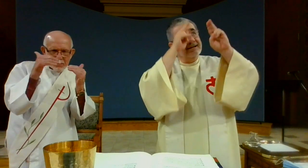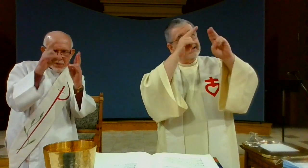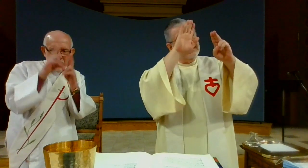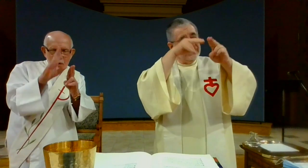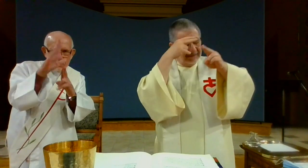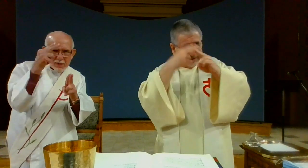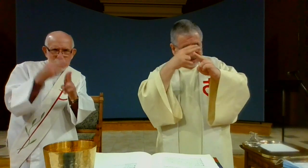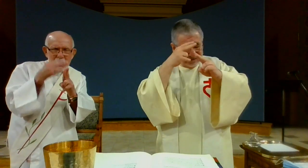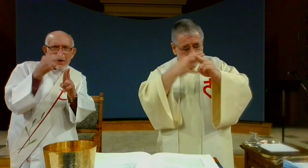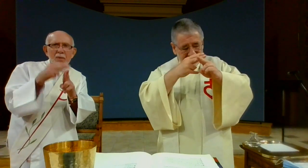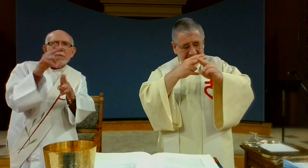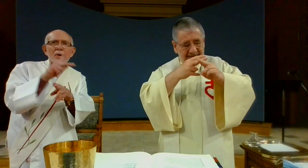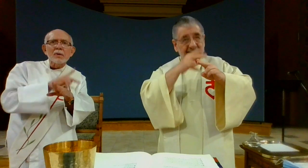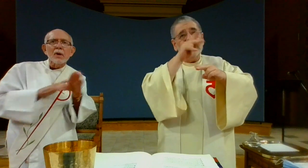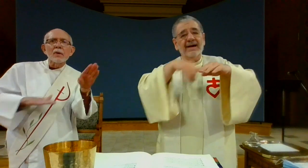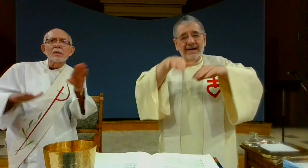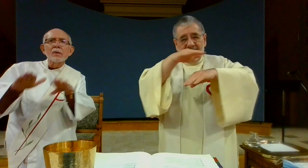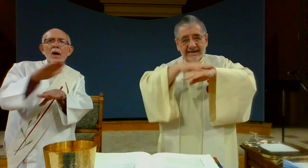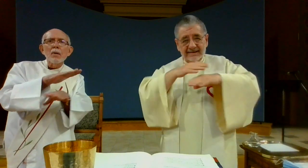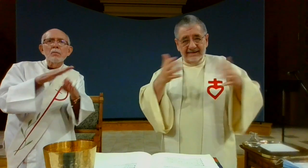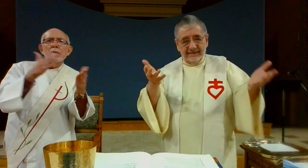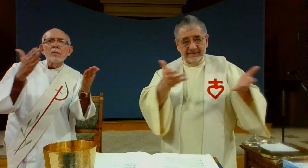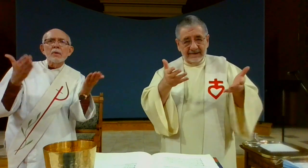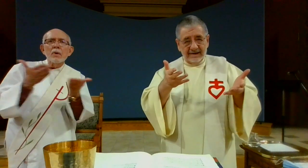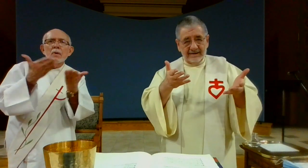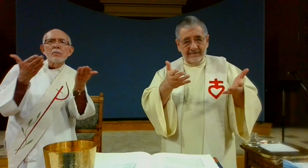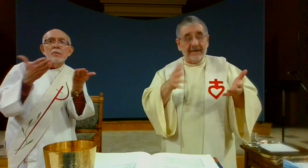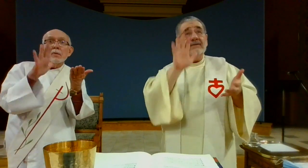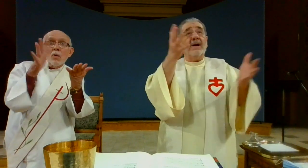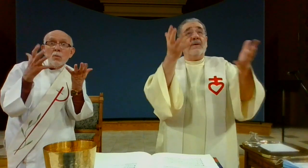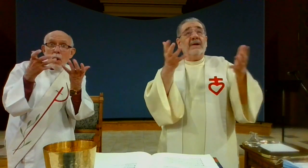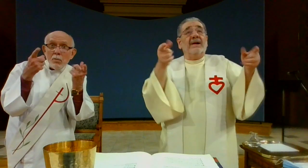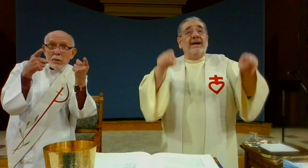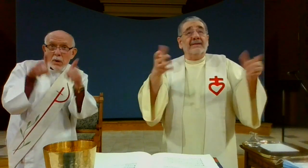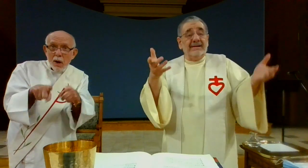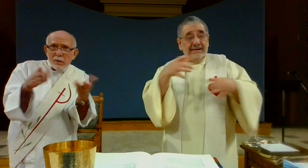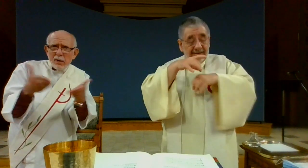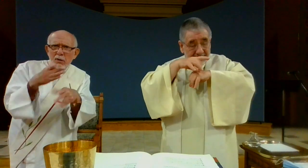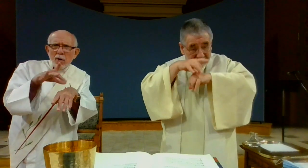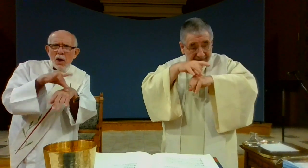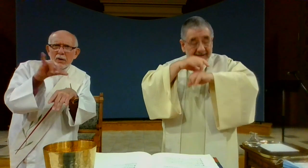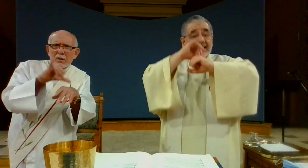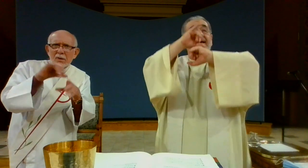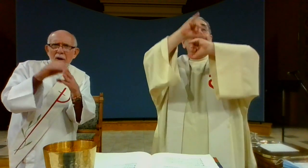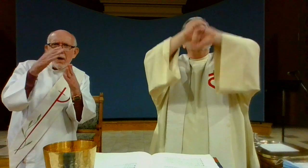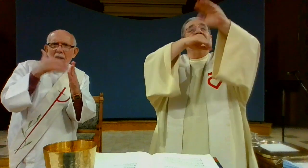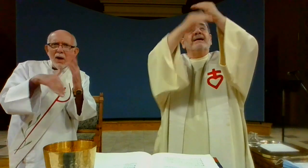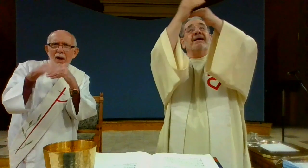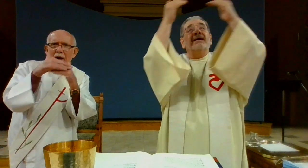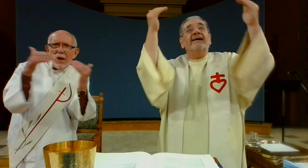hallowed be thy name thy kingdom come thy will be done on earth as it is in heaven